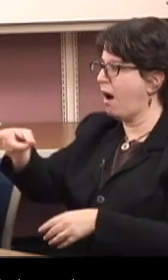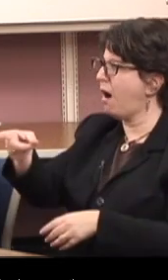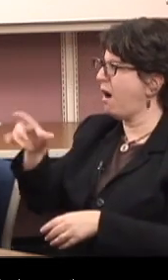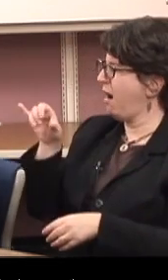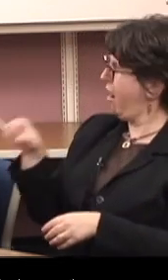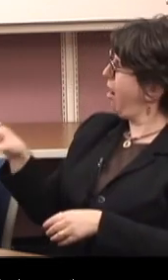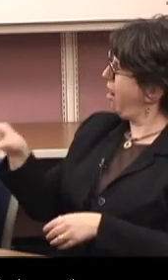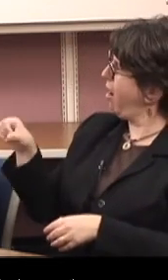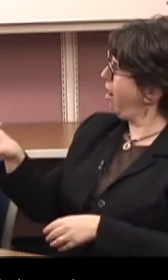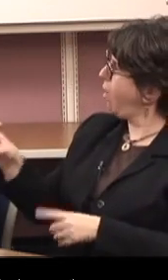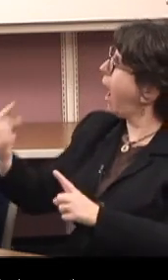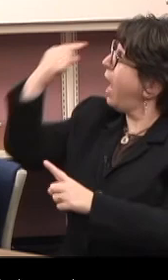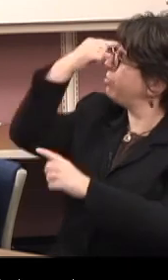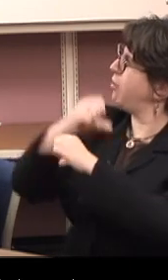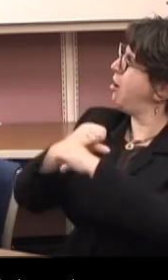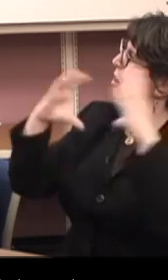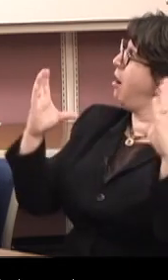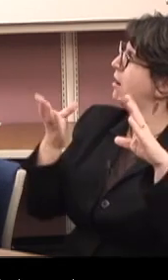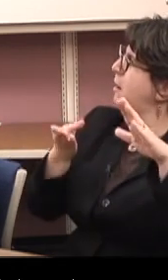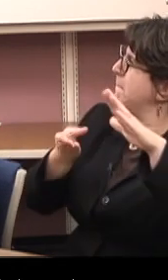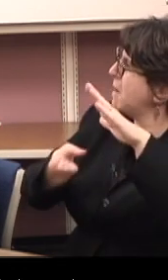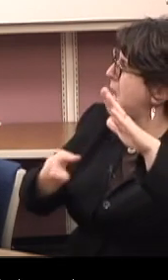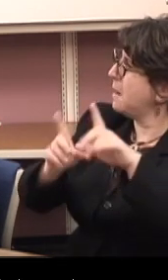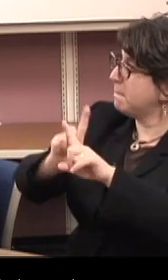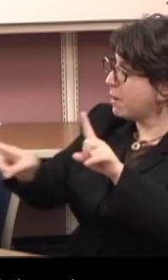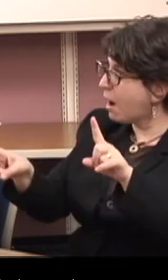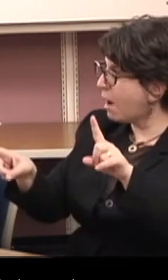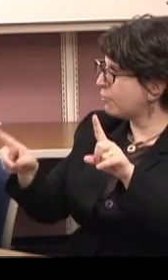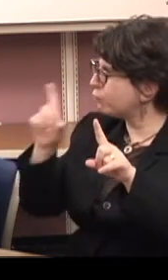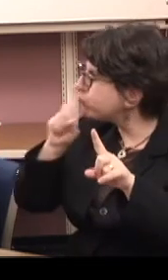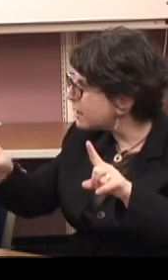interests or jobs that you might want to look into.